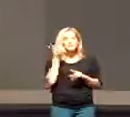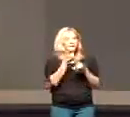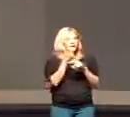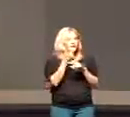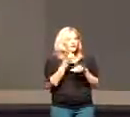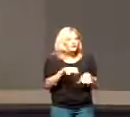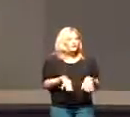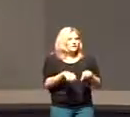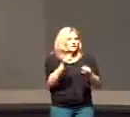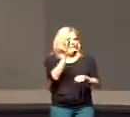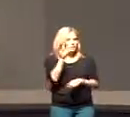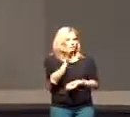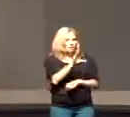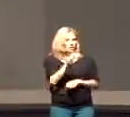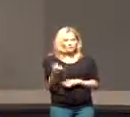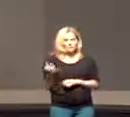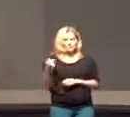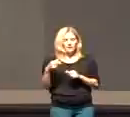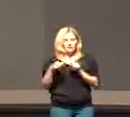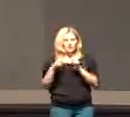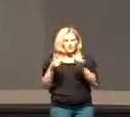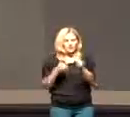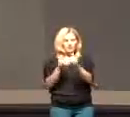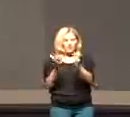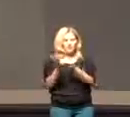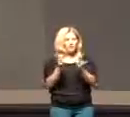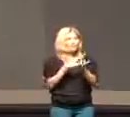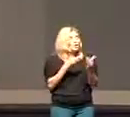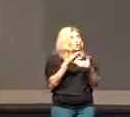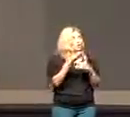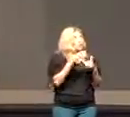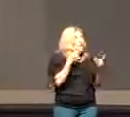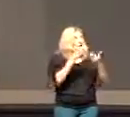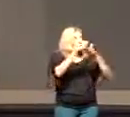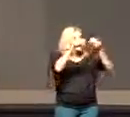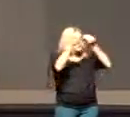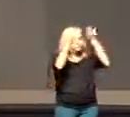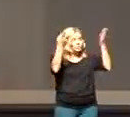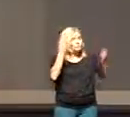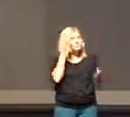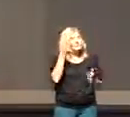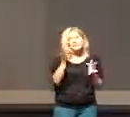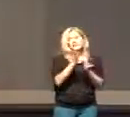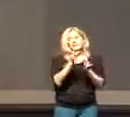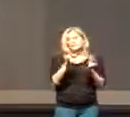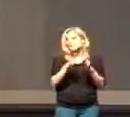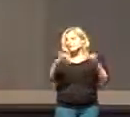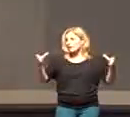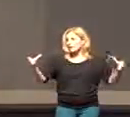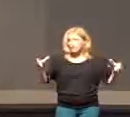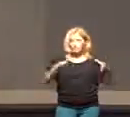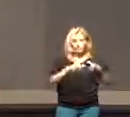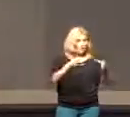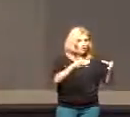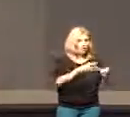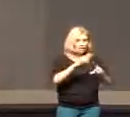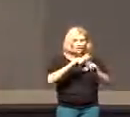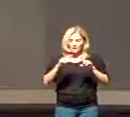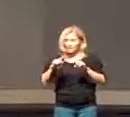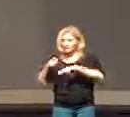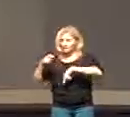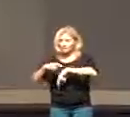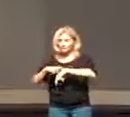cross and to follow him. Throughout the gospels we see Jesus gathering a crowd and then at different